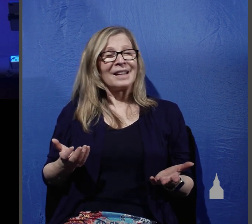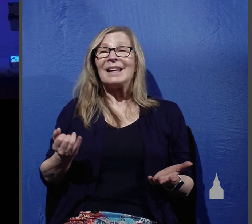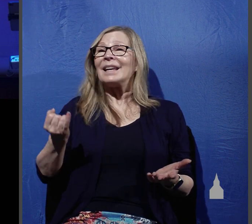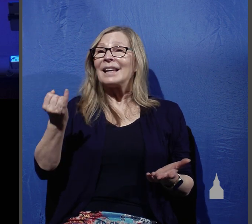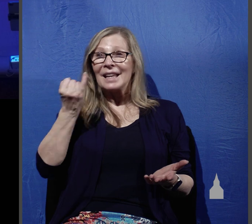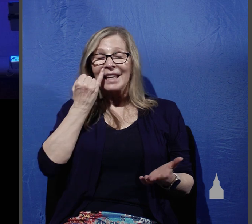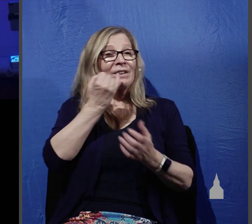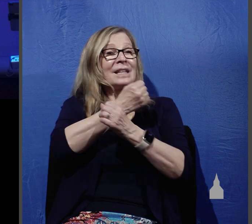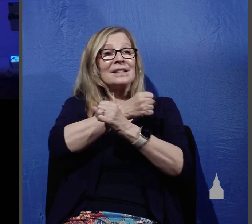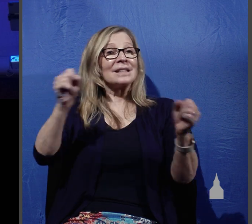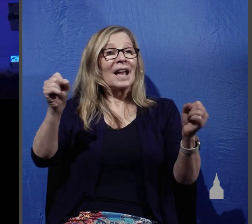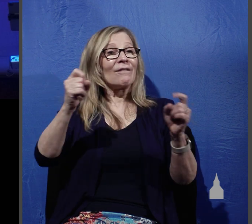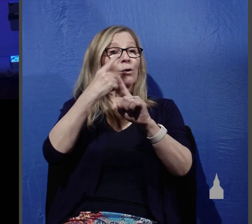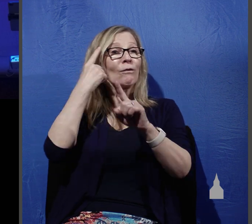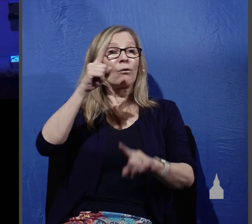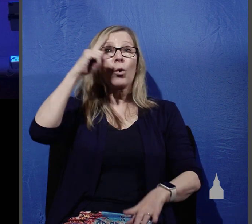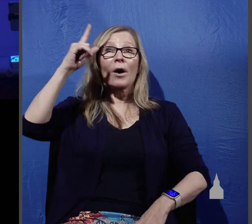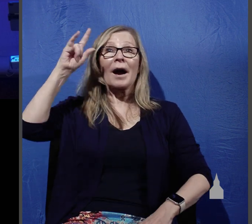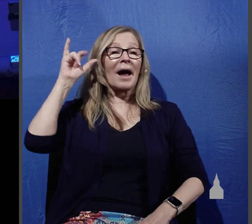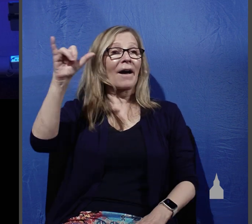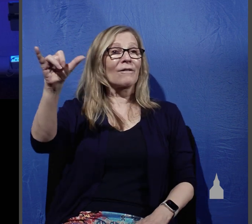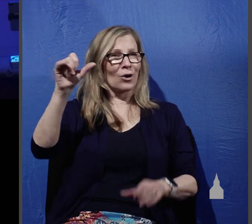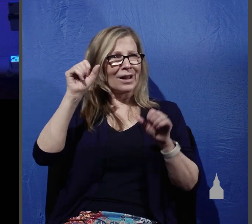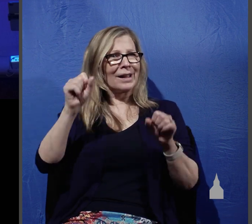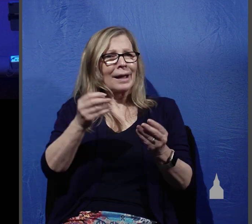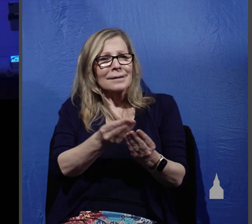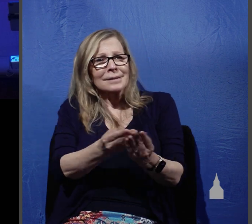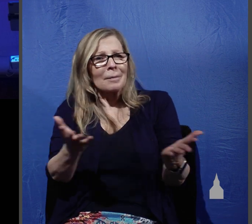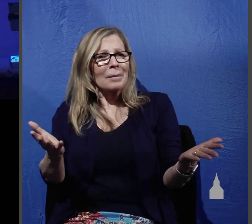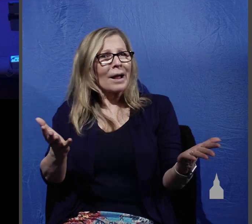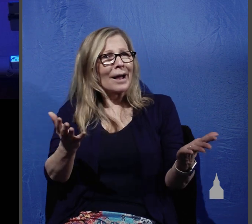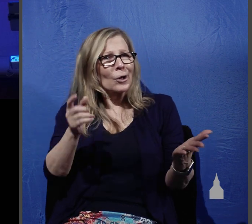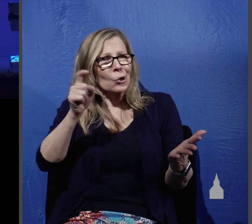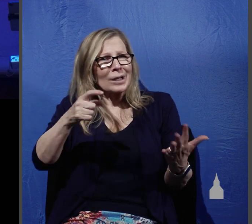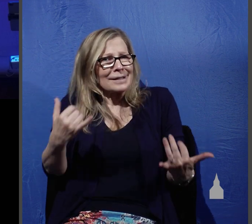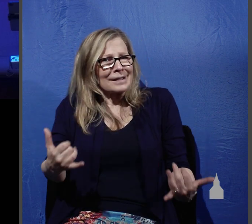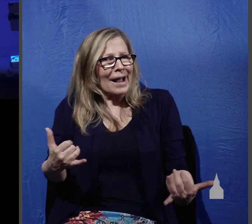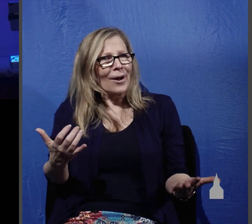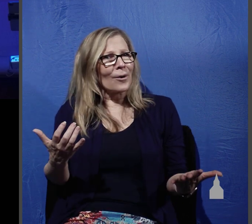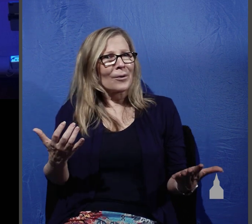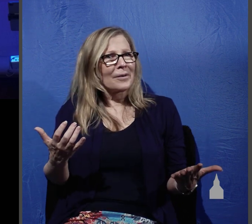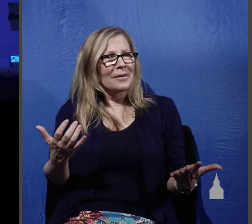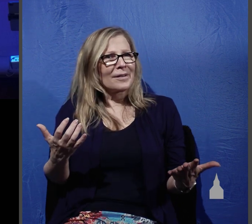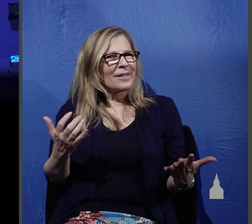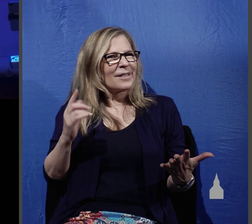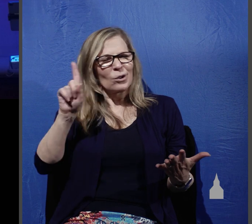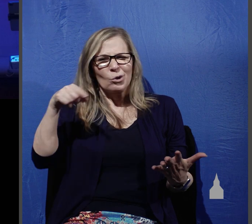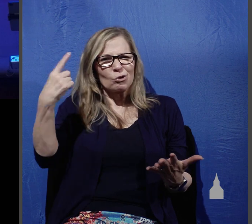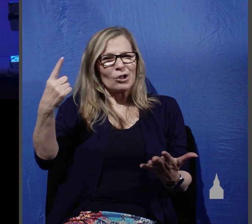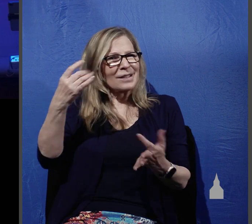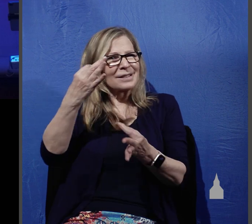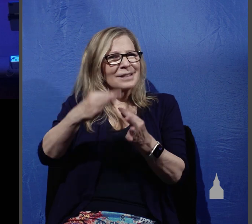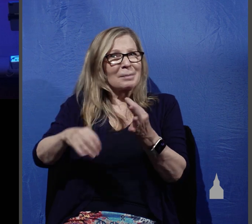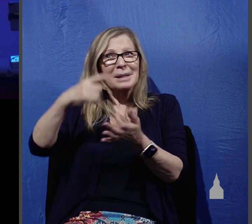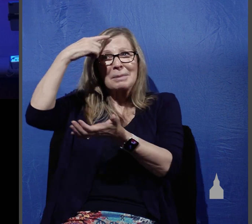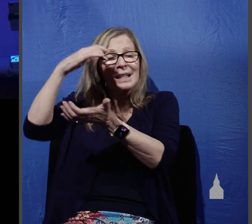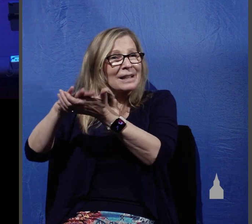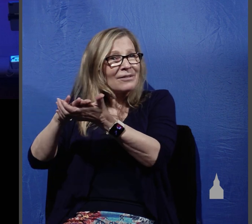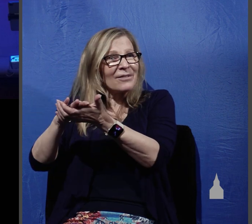of your needs now it's just a matter of doing it of believing him that he is the good shepherd who not